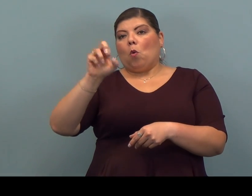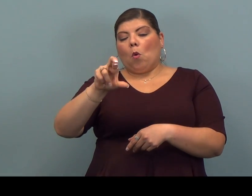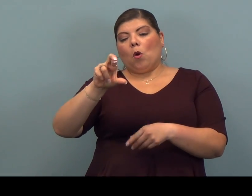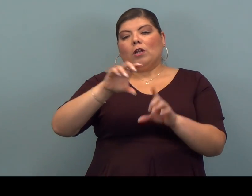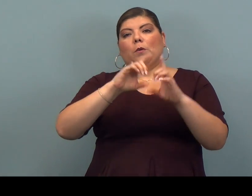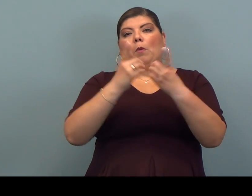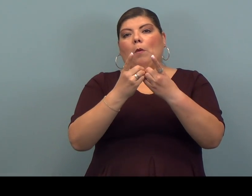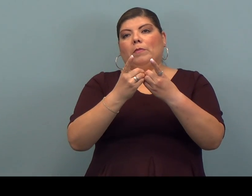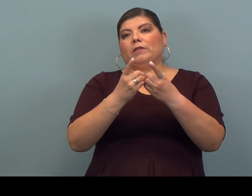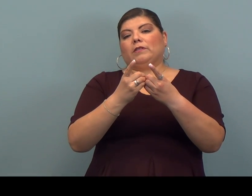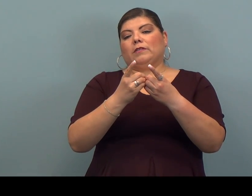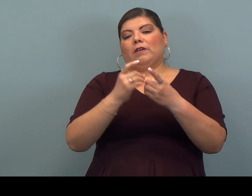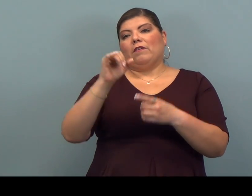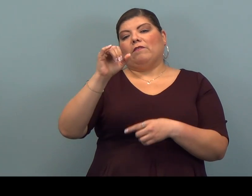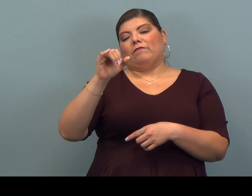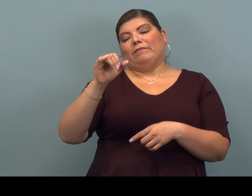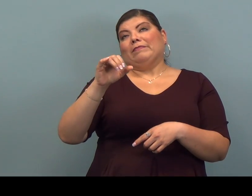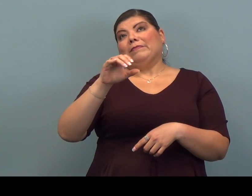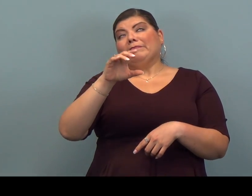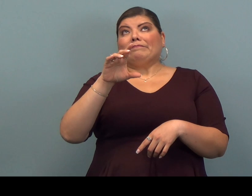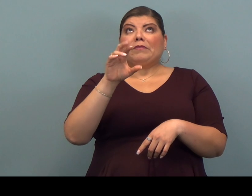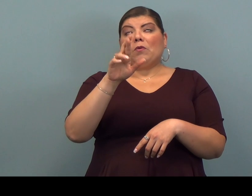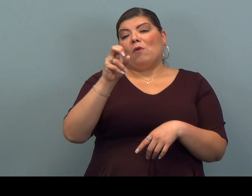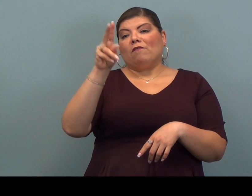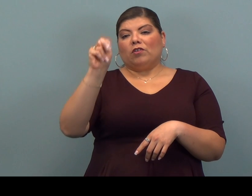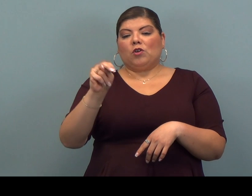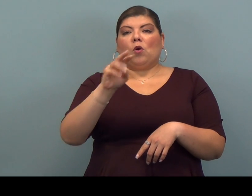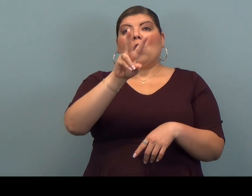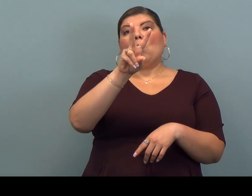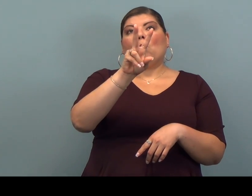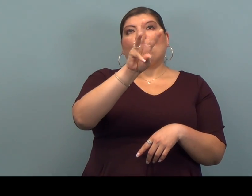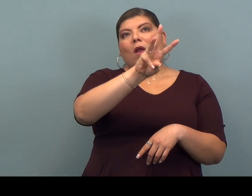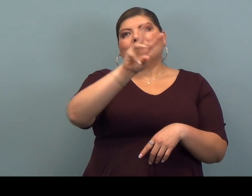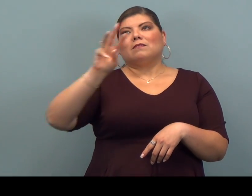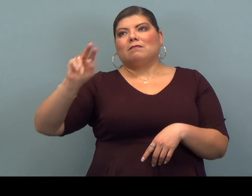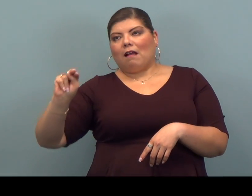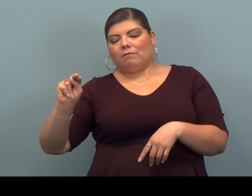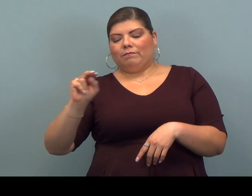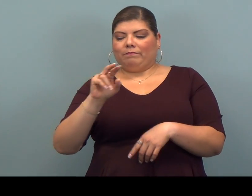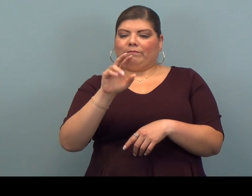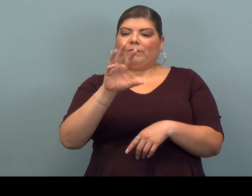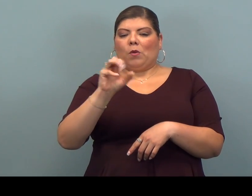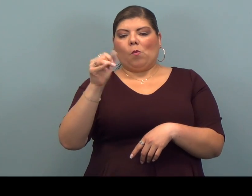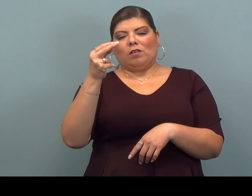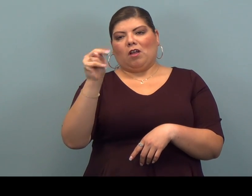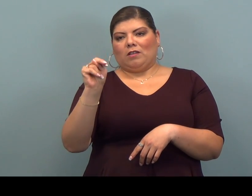of revenue or Minnesota or Wisconsin departments of revenue.